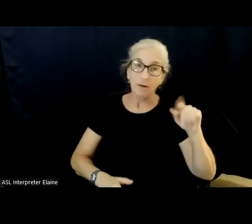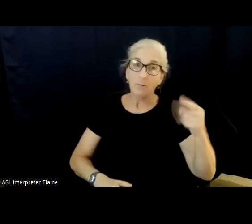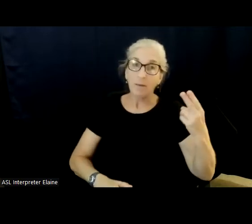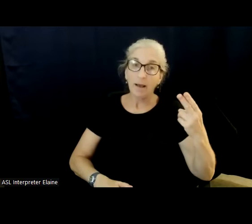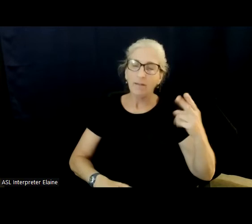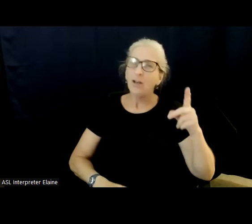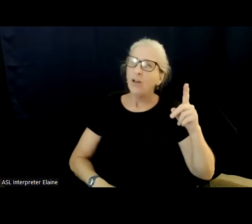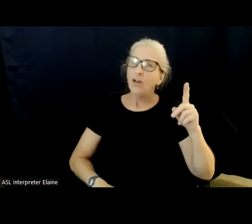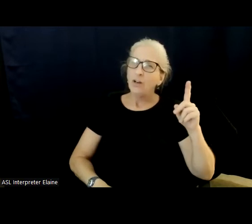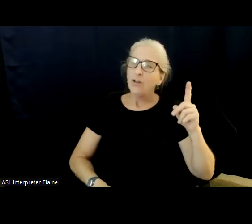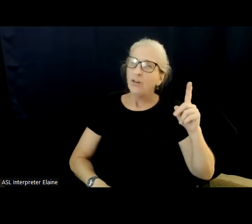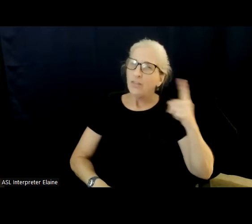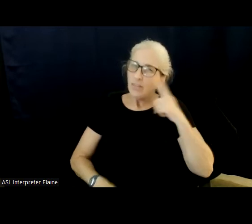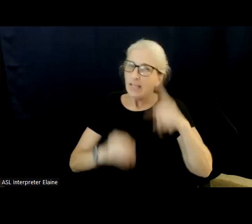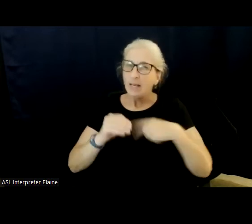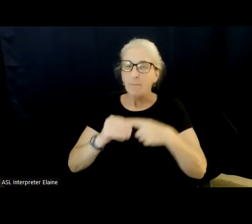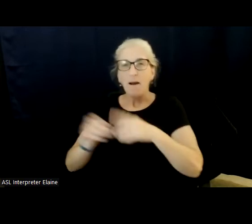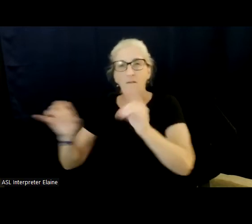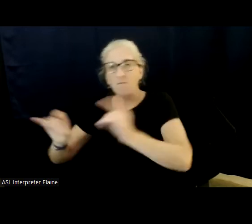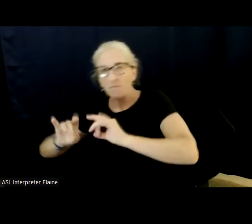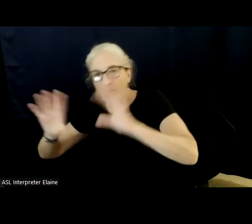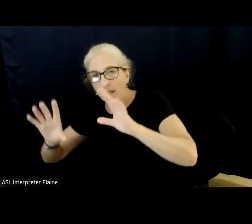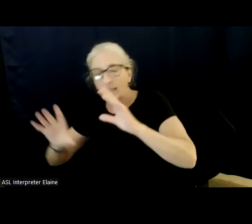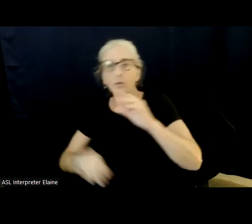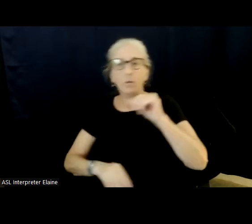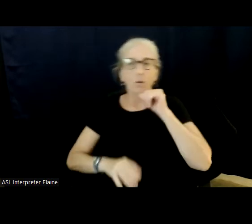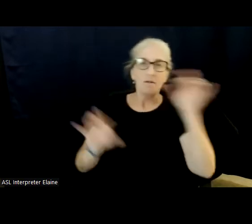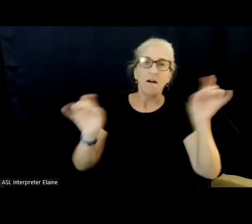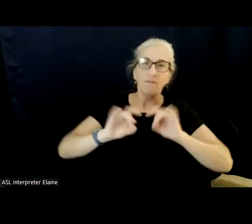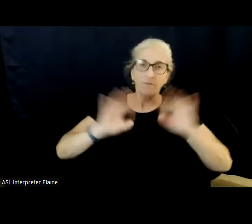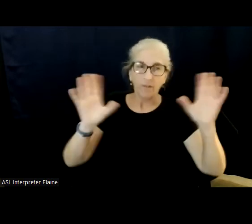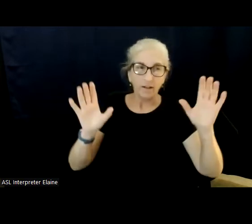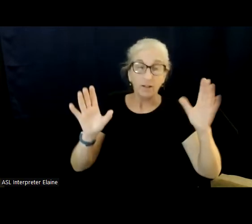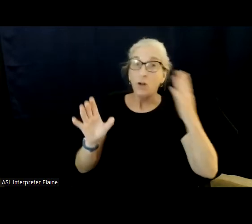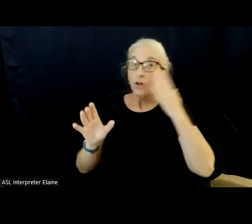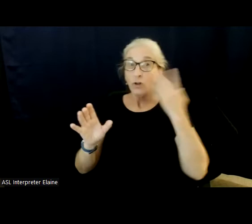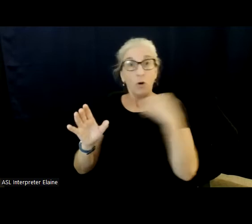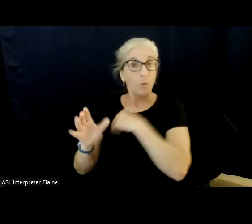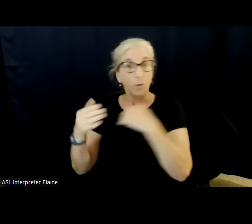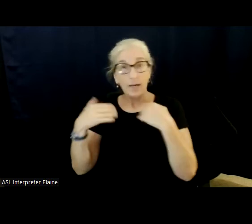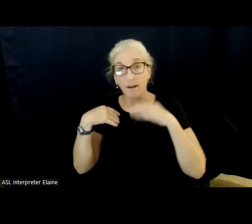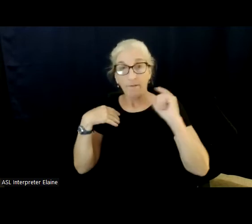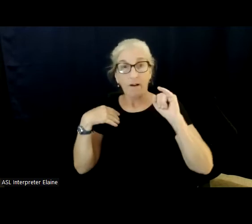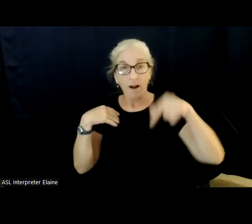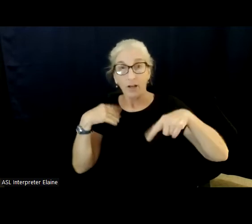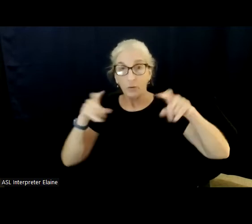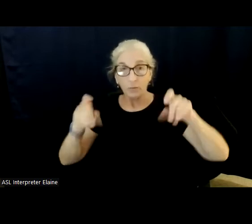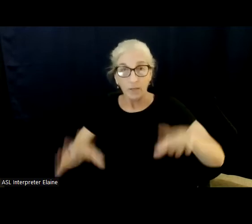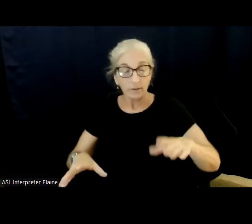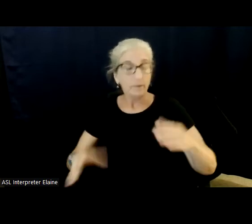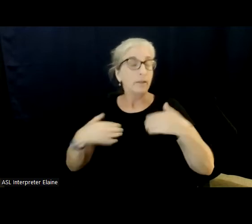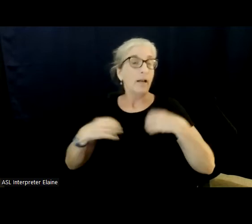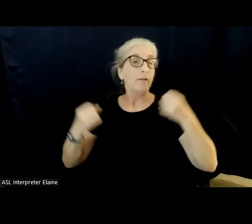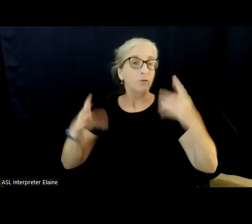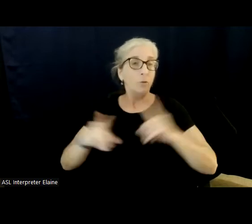segregation in our jails of, of those with you. We have IQ testing. have so many resources to identify people that have